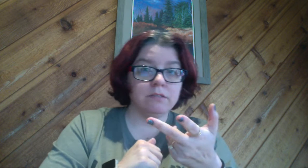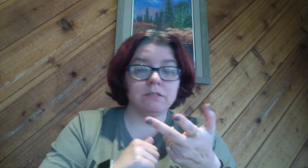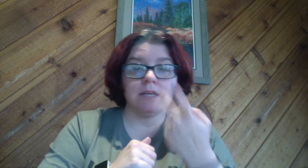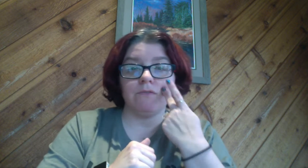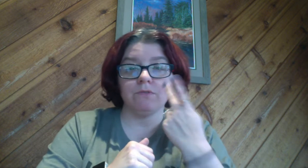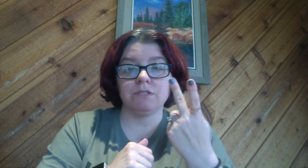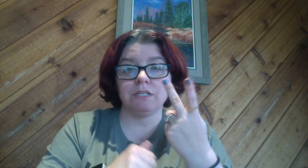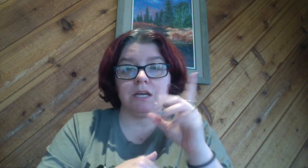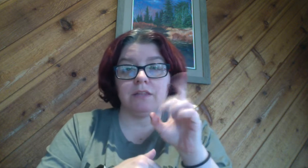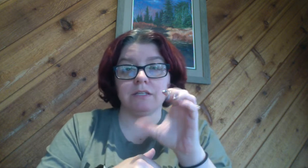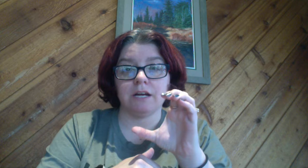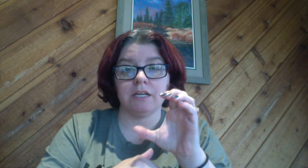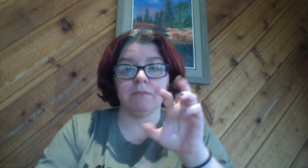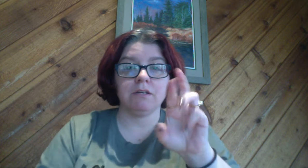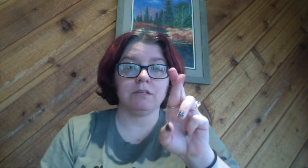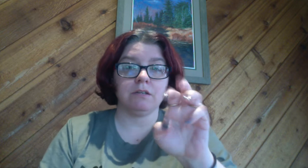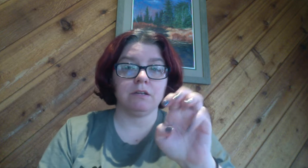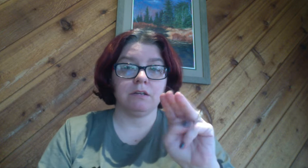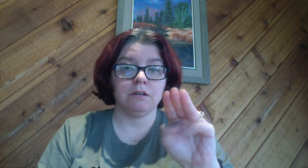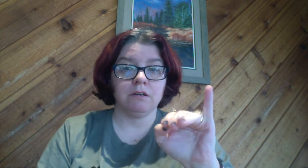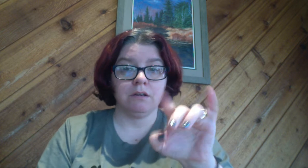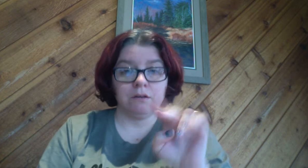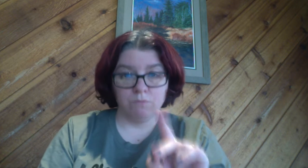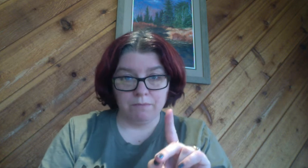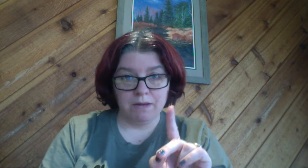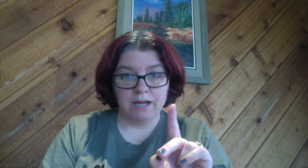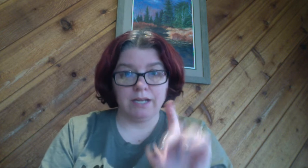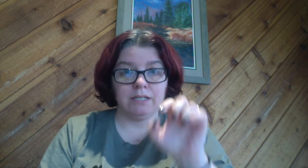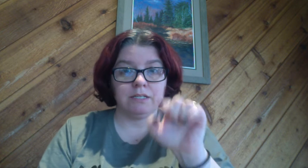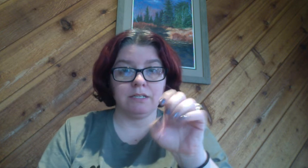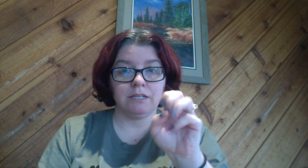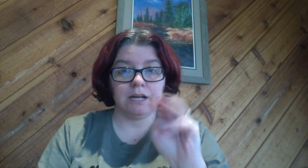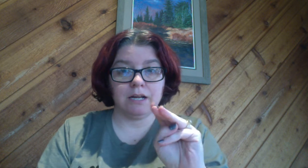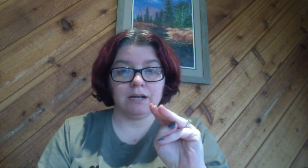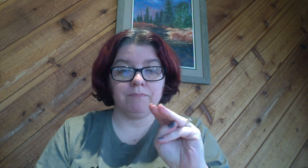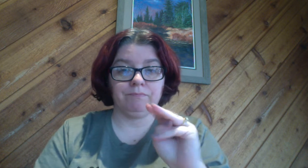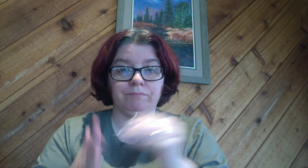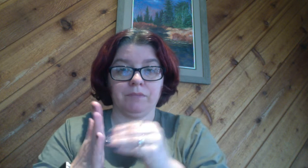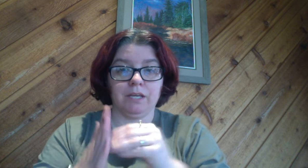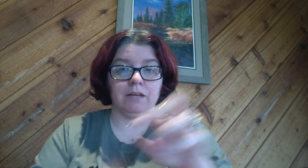if you see on the document remind.com again